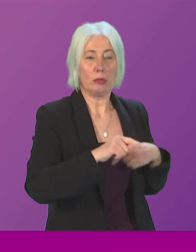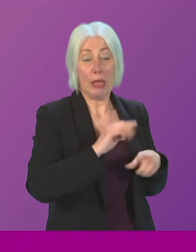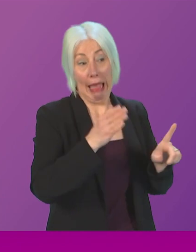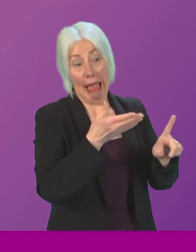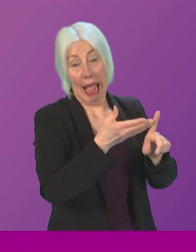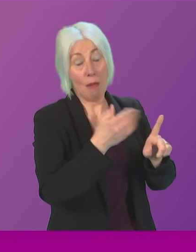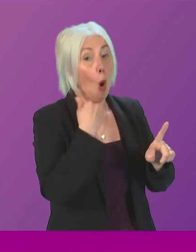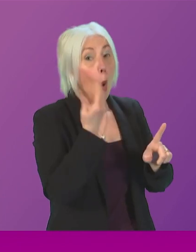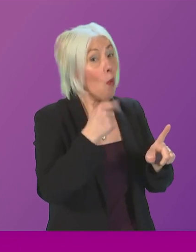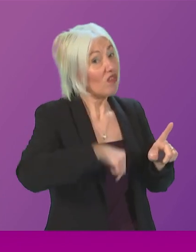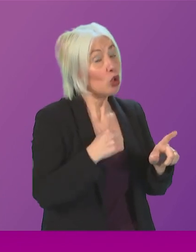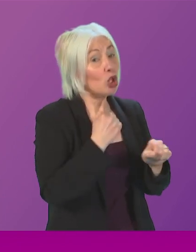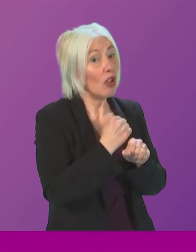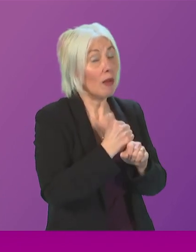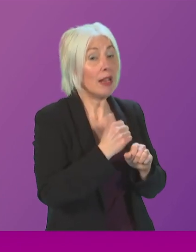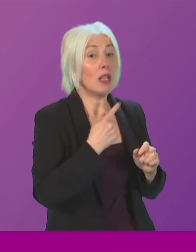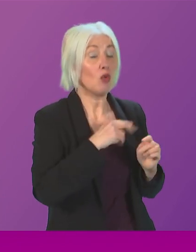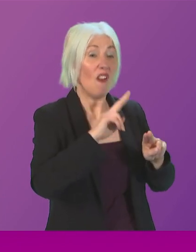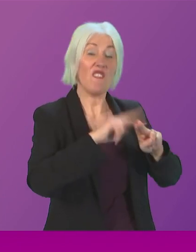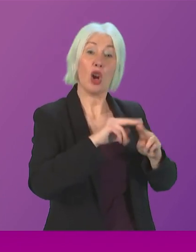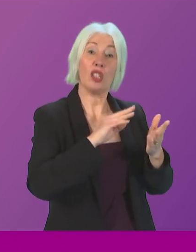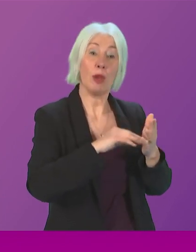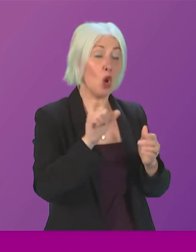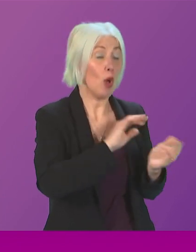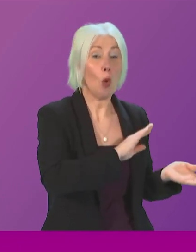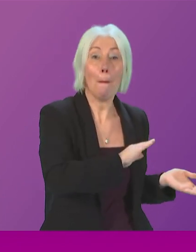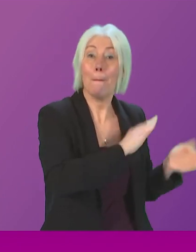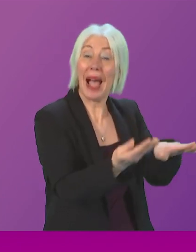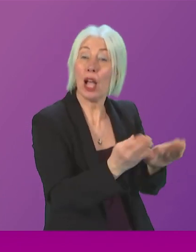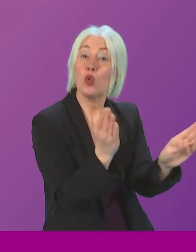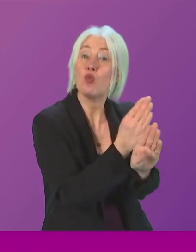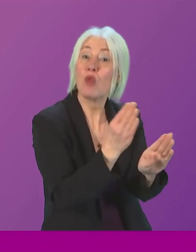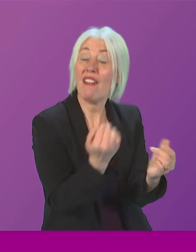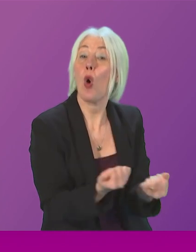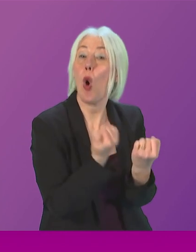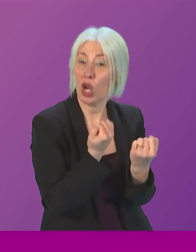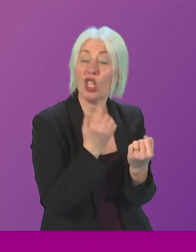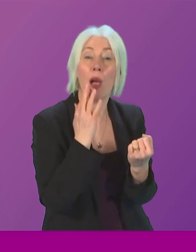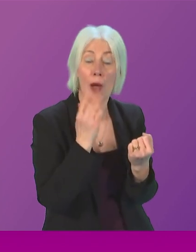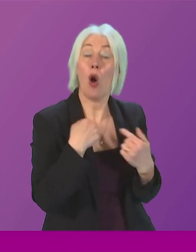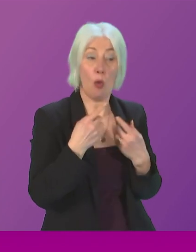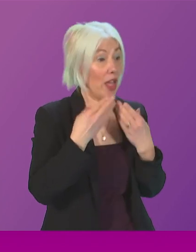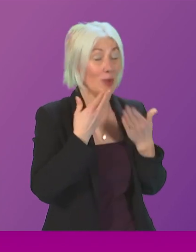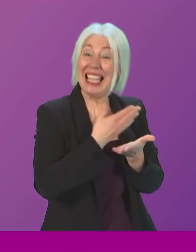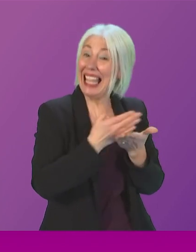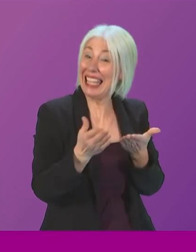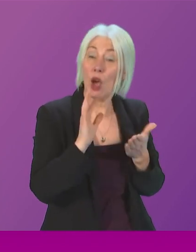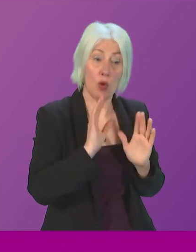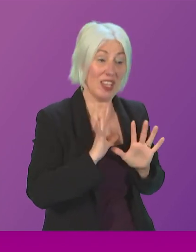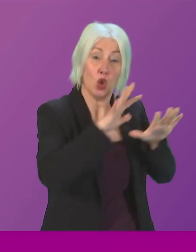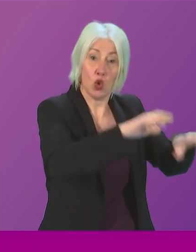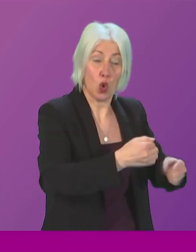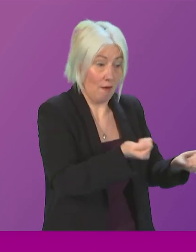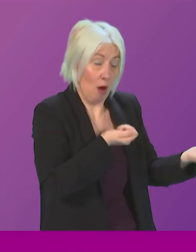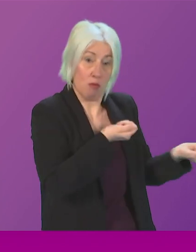intention of the Scottish Government to return Ferguson's Marine to private ownership indeed this was made clear when we announced the yard being taken into public ownership